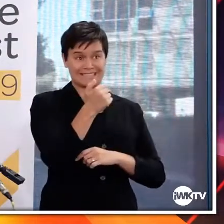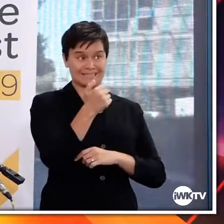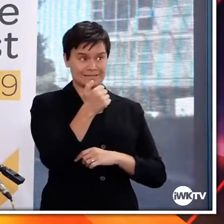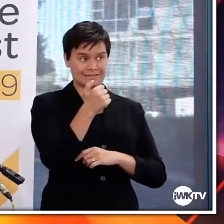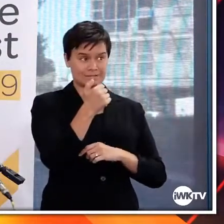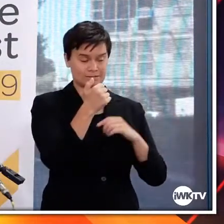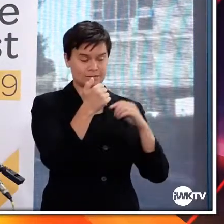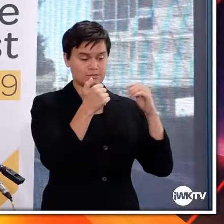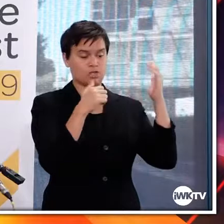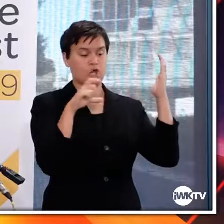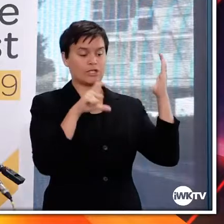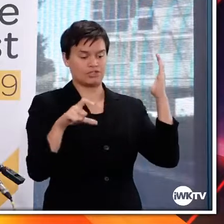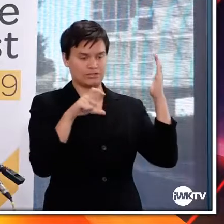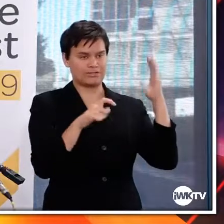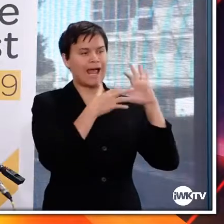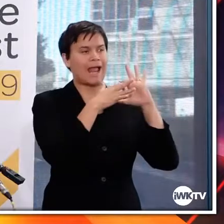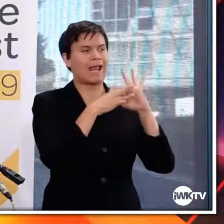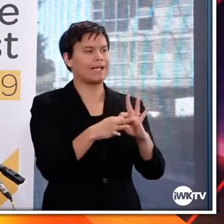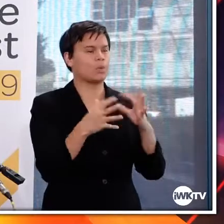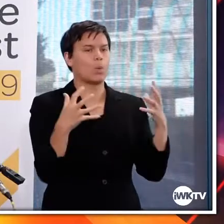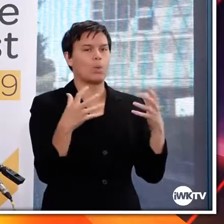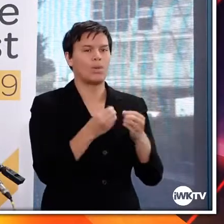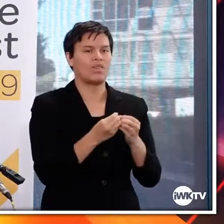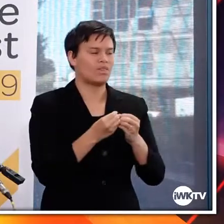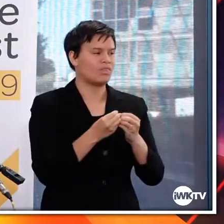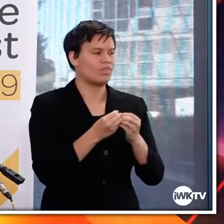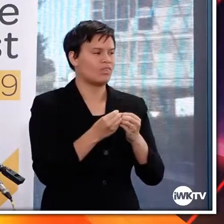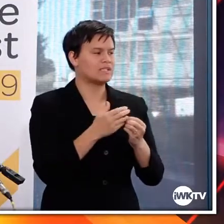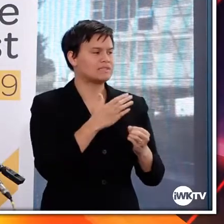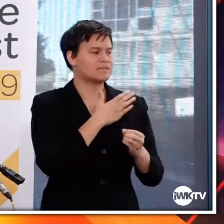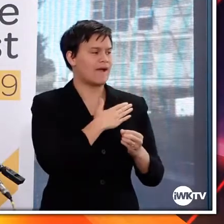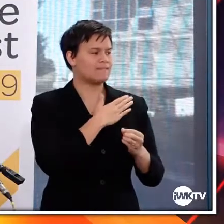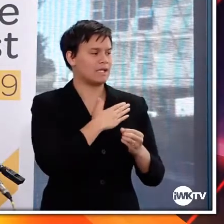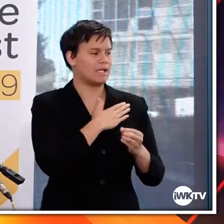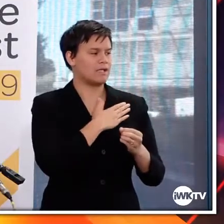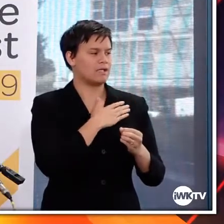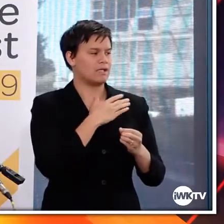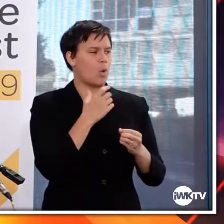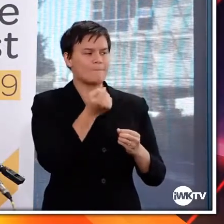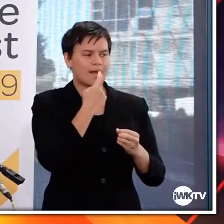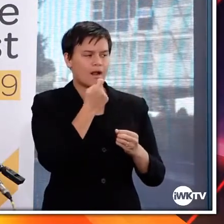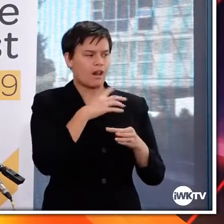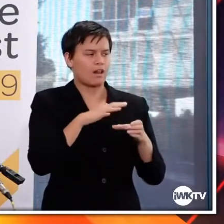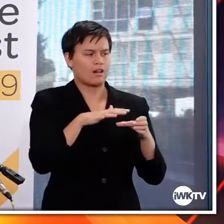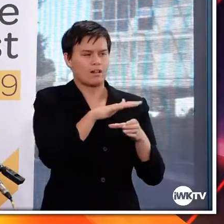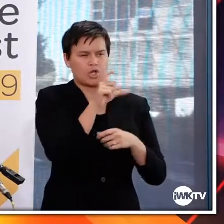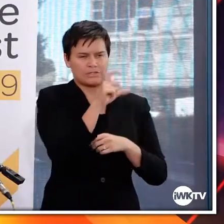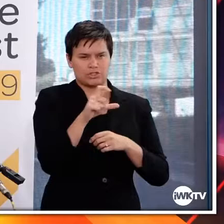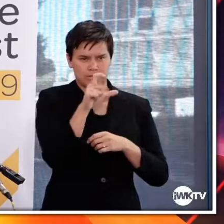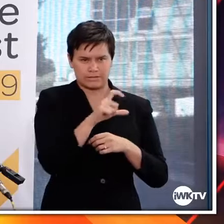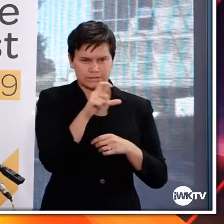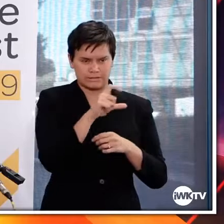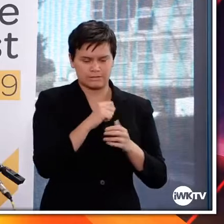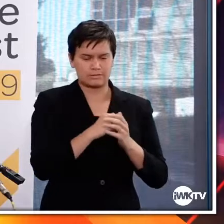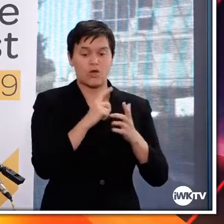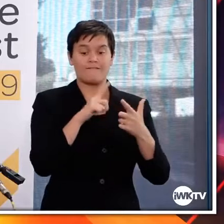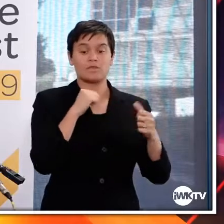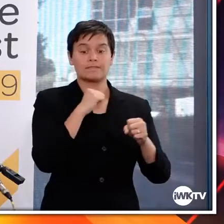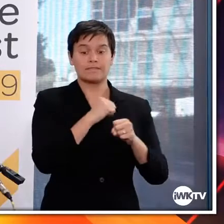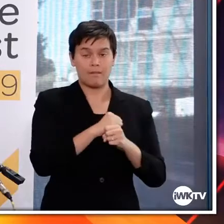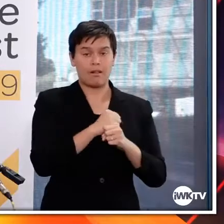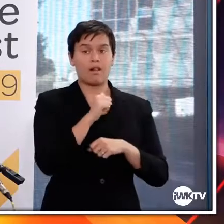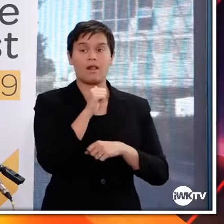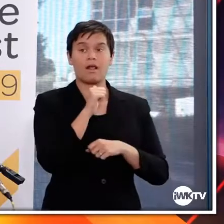requires Pfizer to provide us with regular updates from their ongoing clinical studies, and to inform the regulator